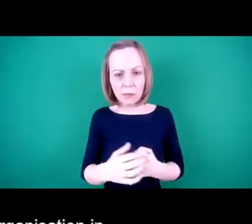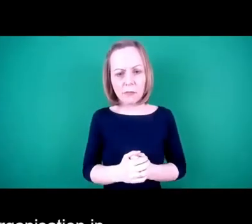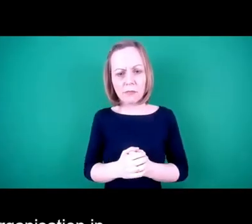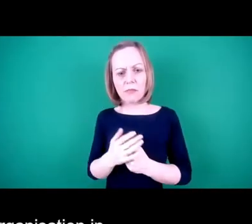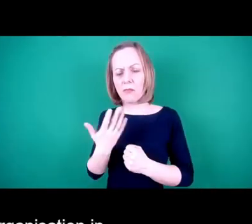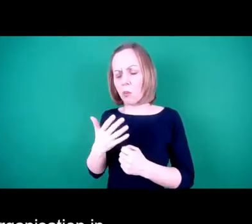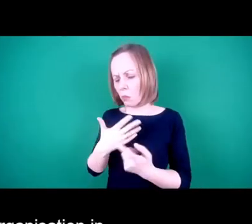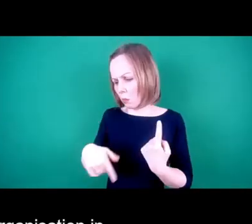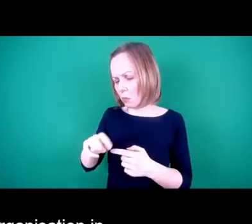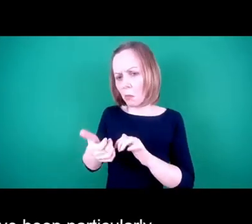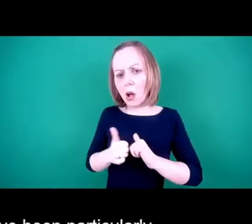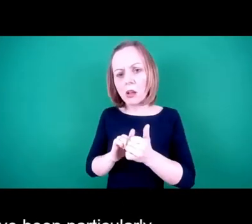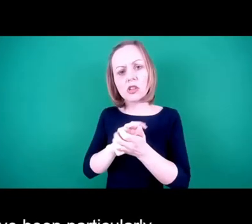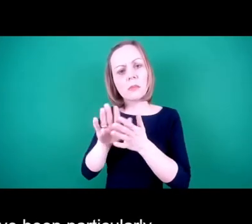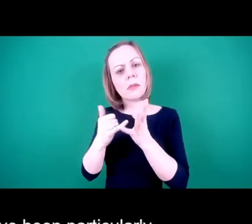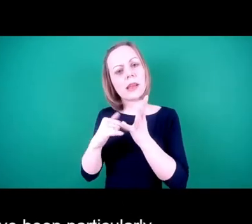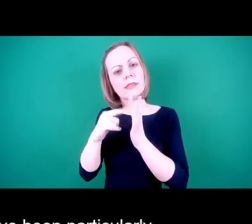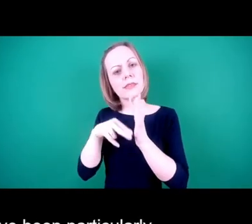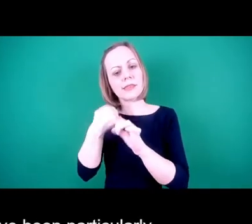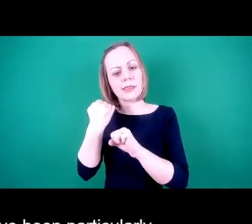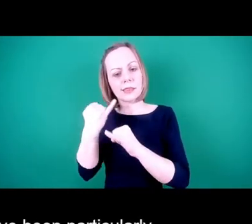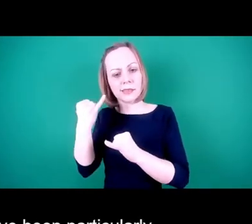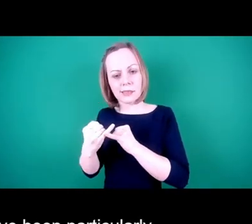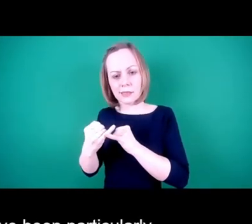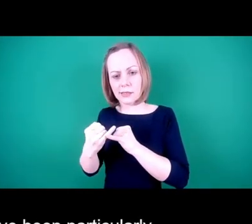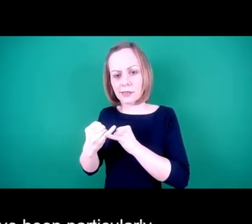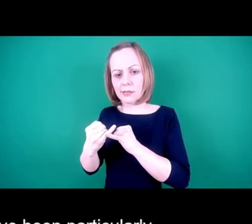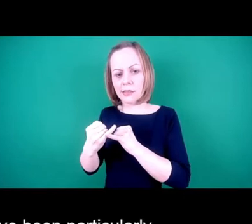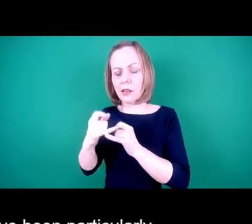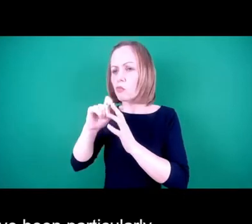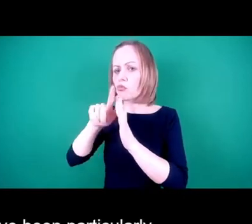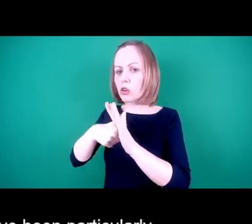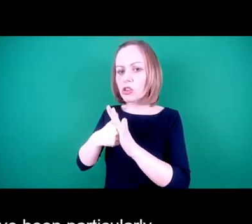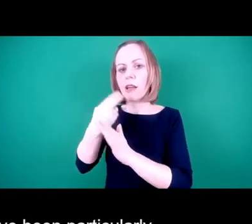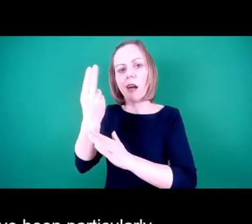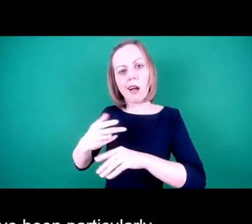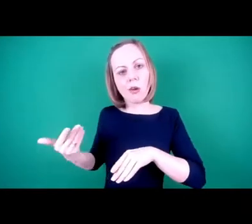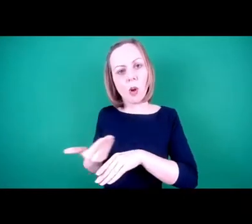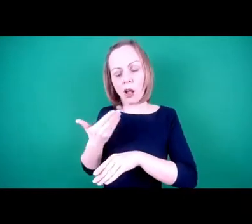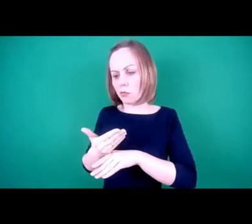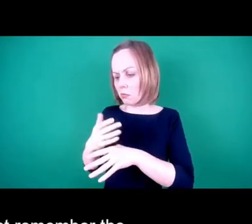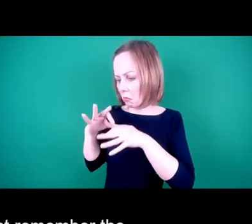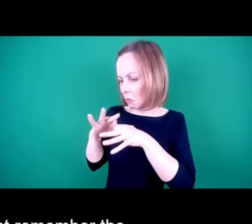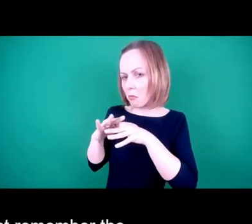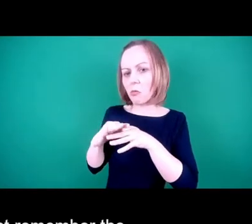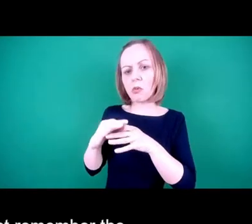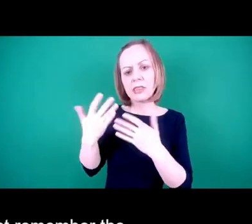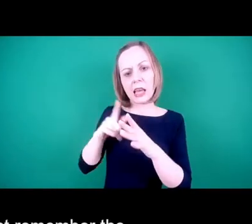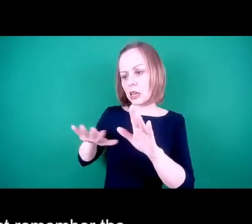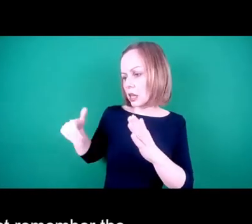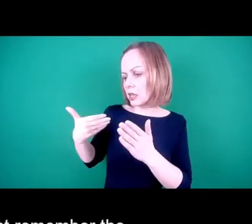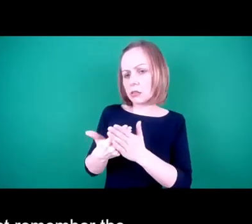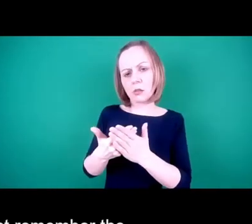who we've worked with for over 10 years and who've been particularly inspirational to me personally. Some of you might remember